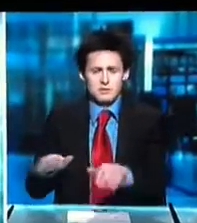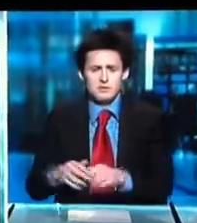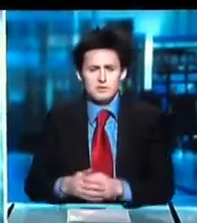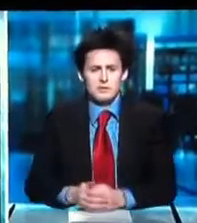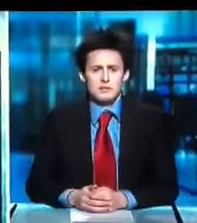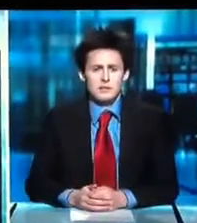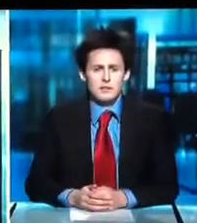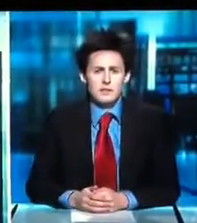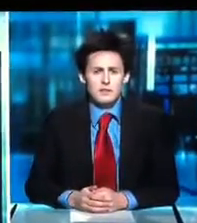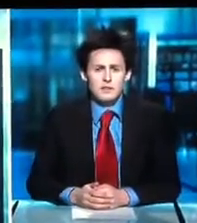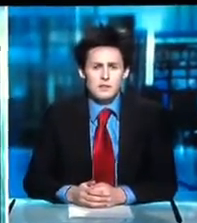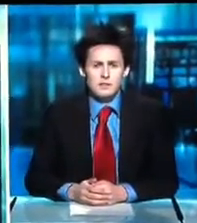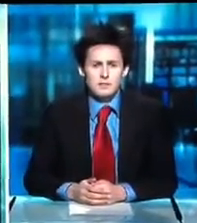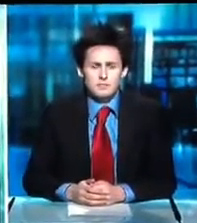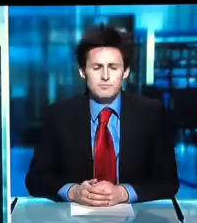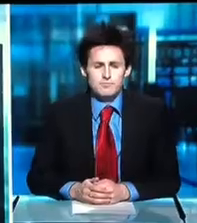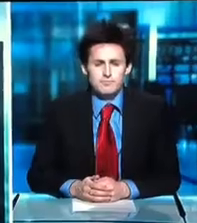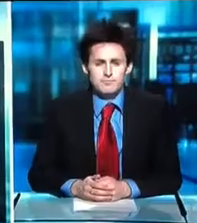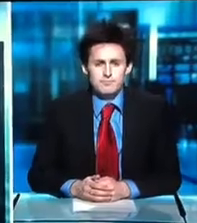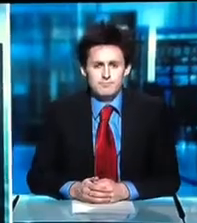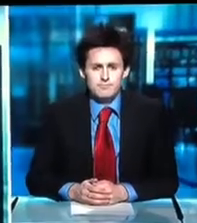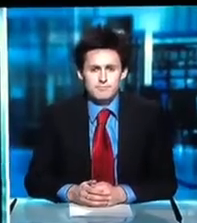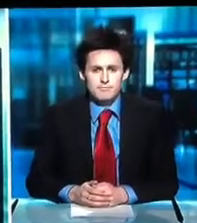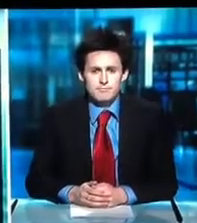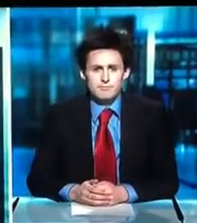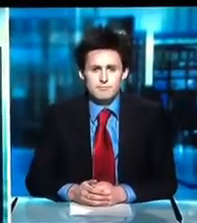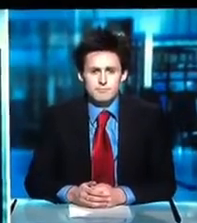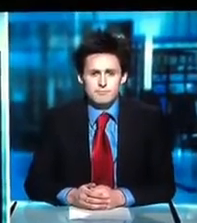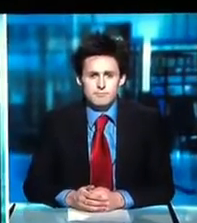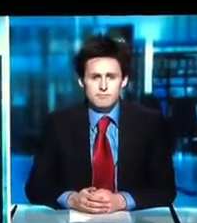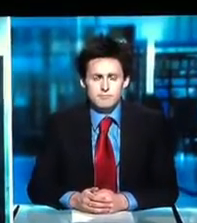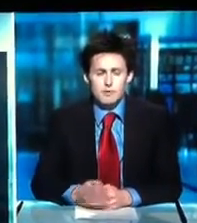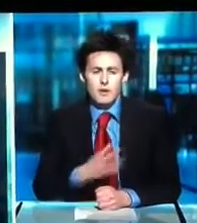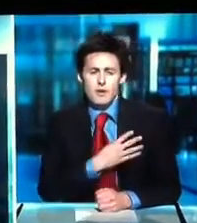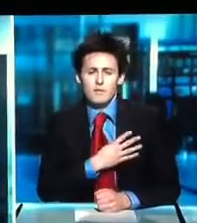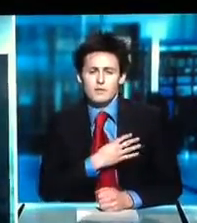leading to widespread international criticism.